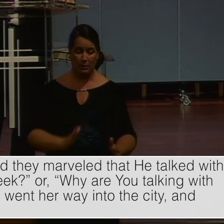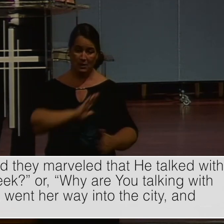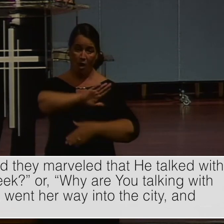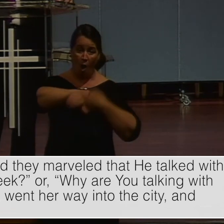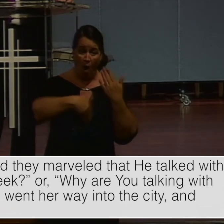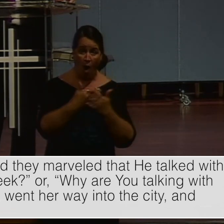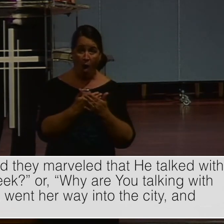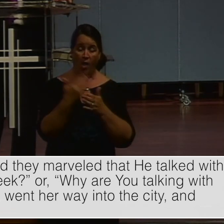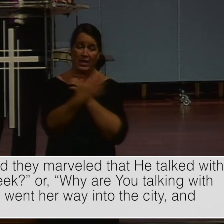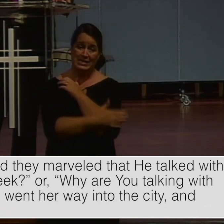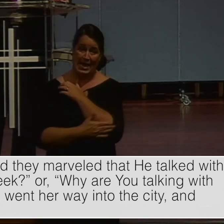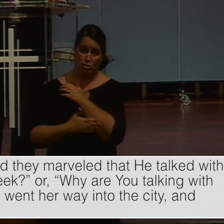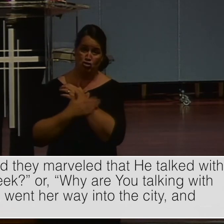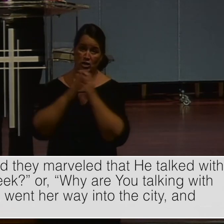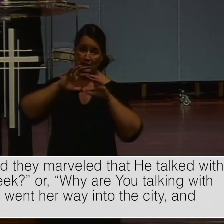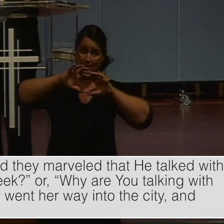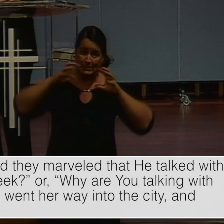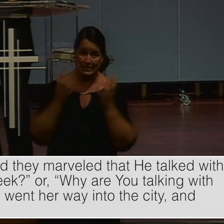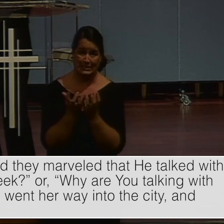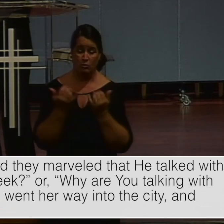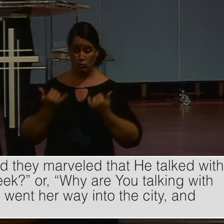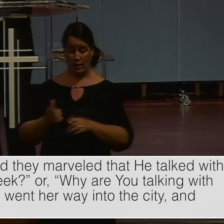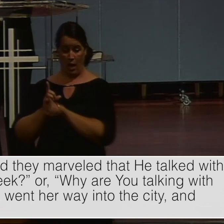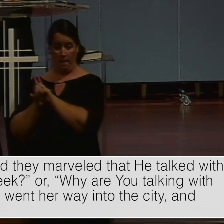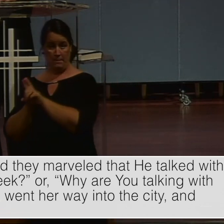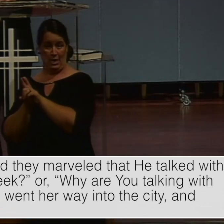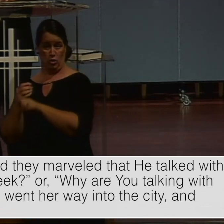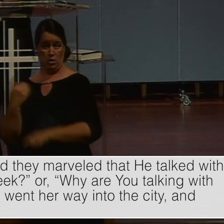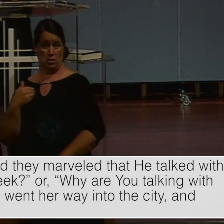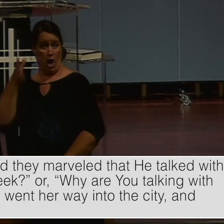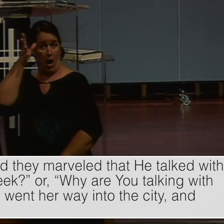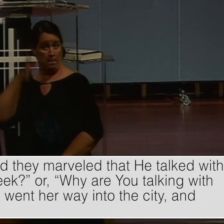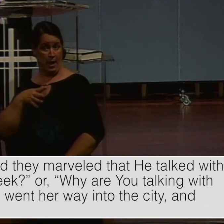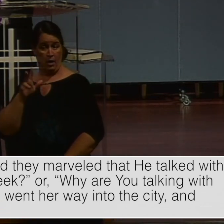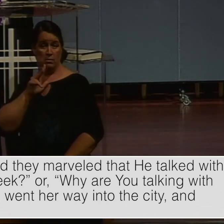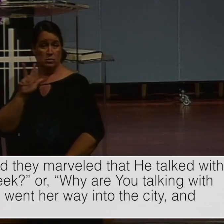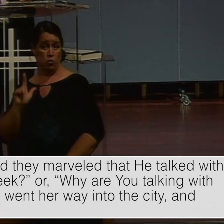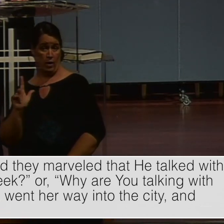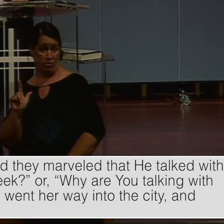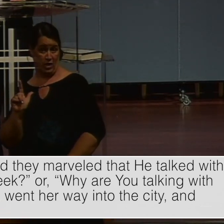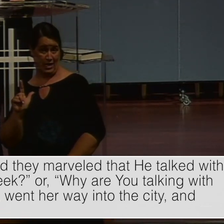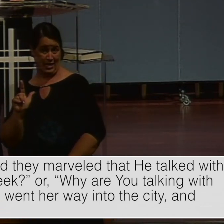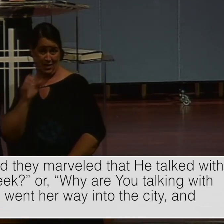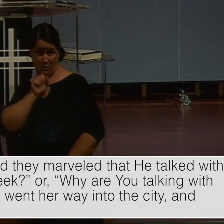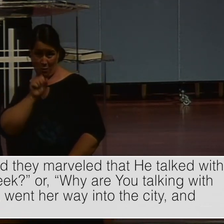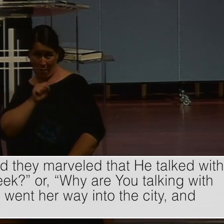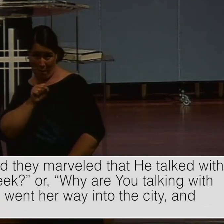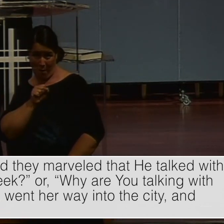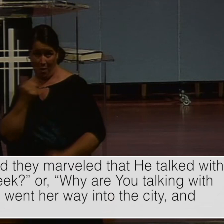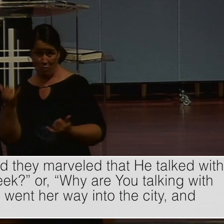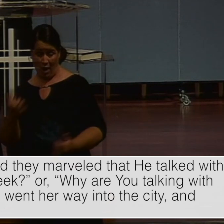our day. Who's 23 years of age. And. In the past month or so. He's memorized. 10 scriptures. These two. That I'm sharing with you.